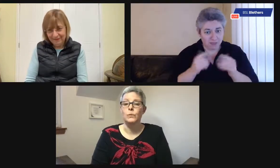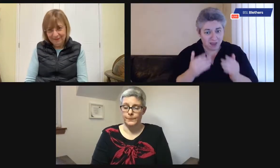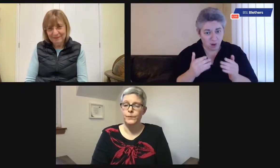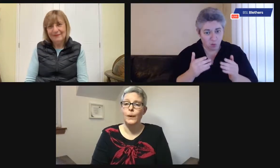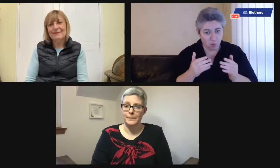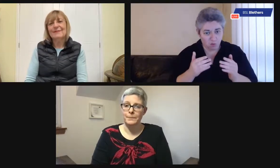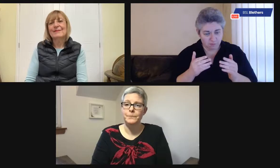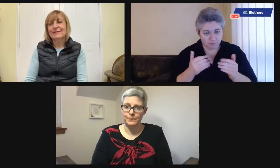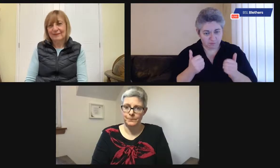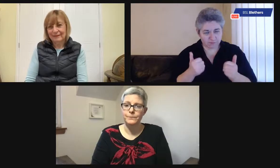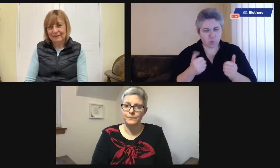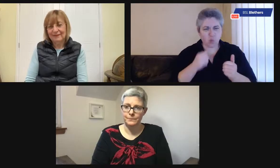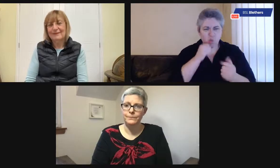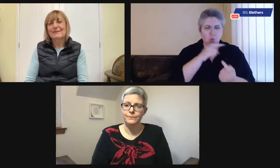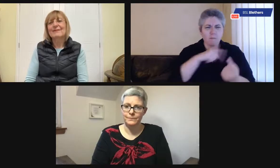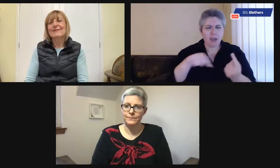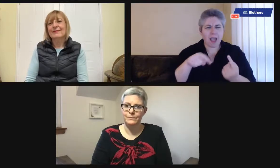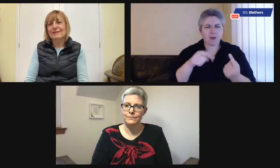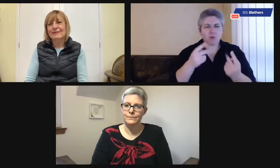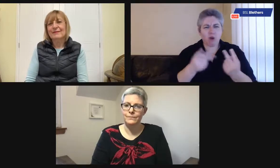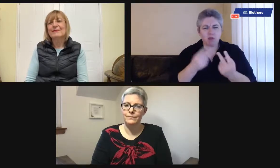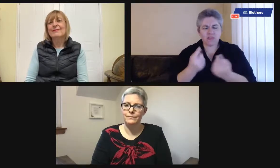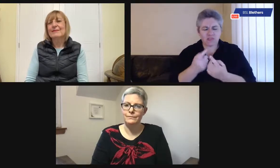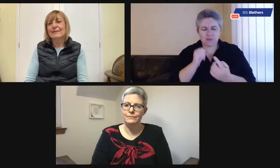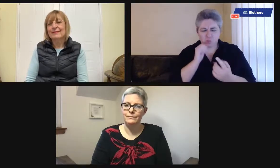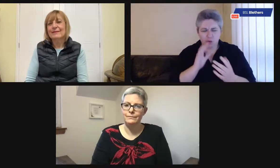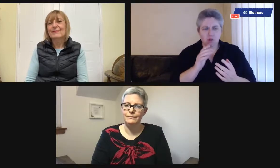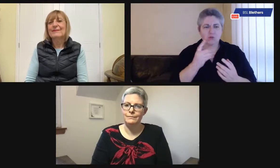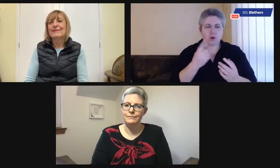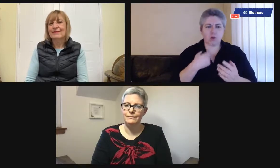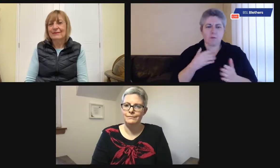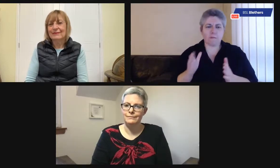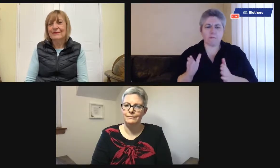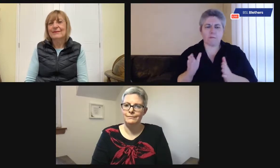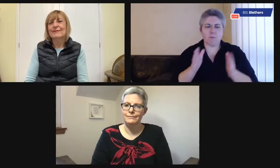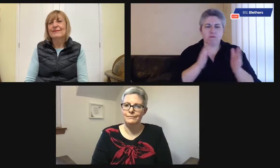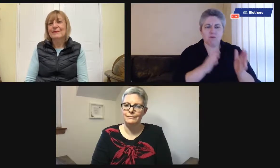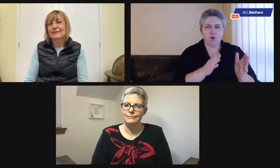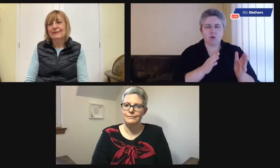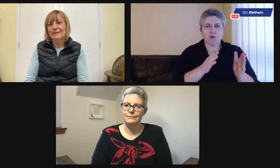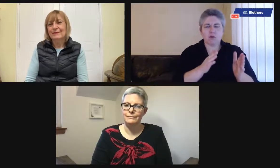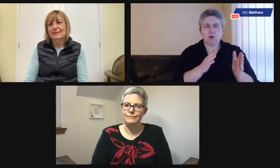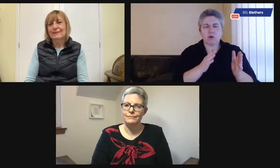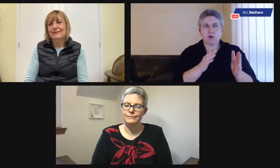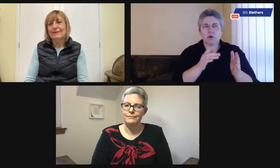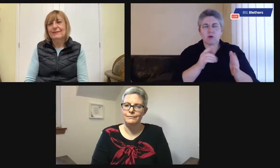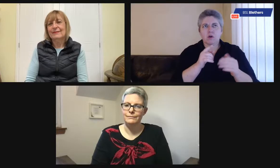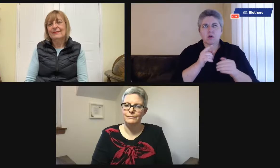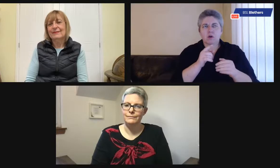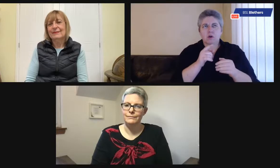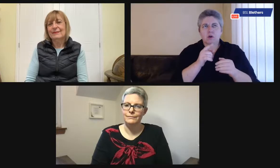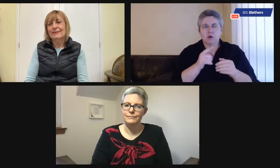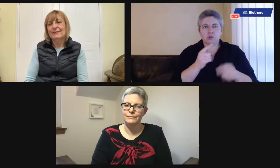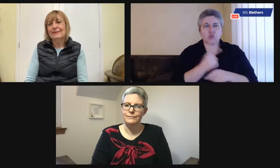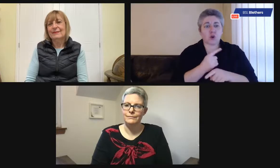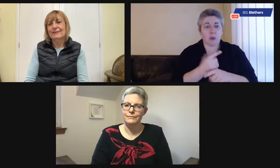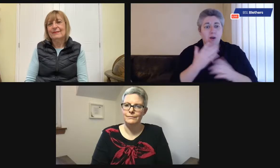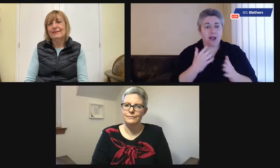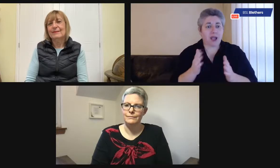we move us on now to a different room? And we'll come back to some more things later, I'm sure. But let's move us on now